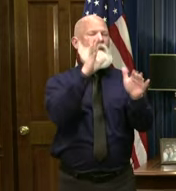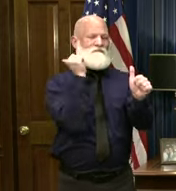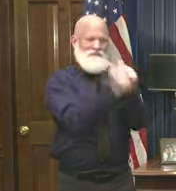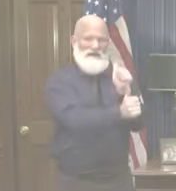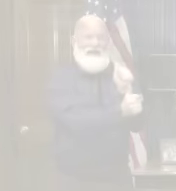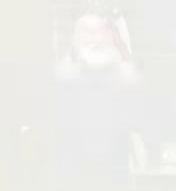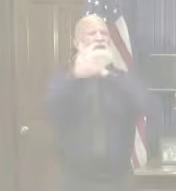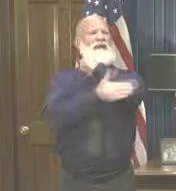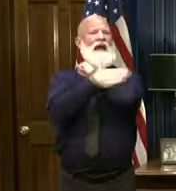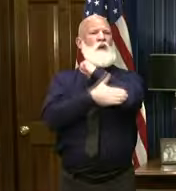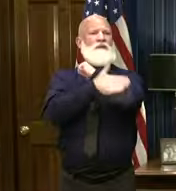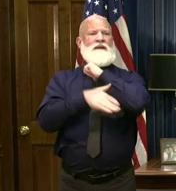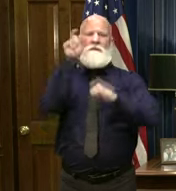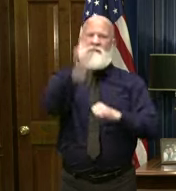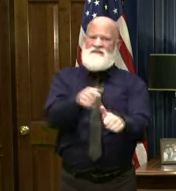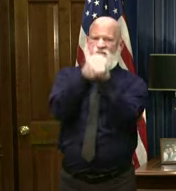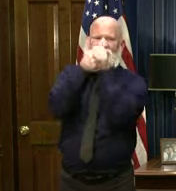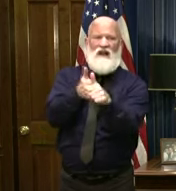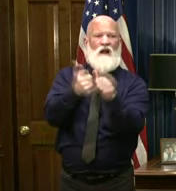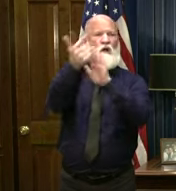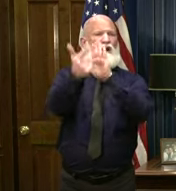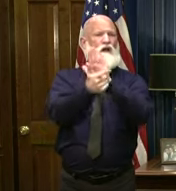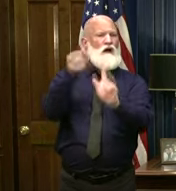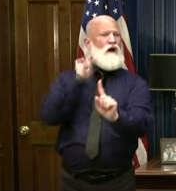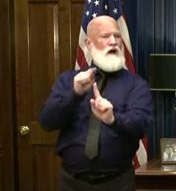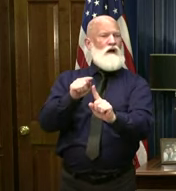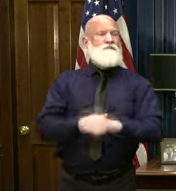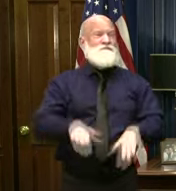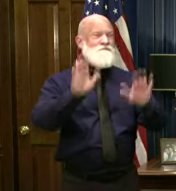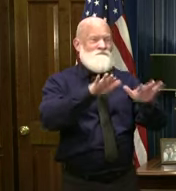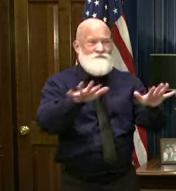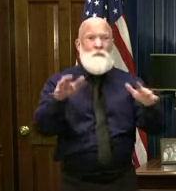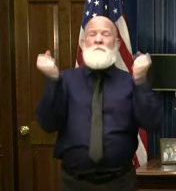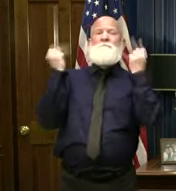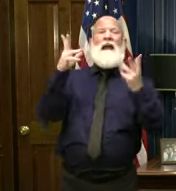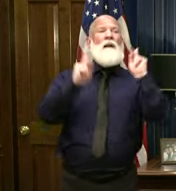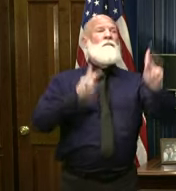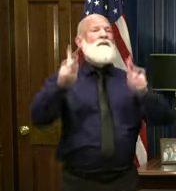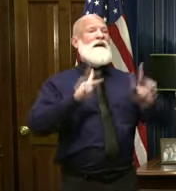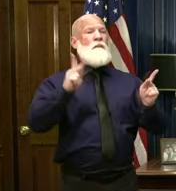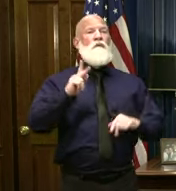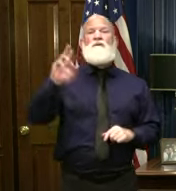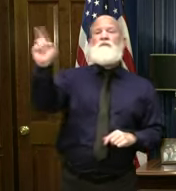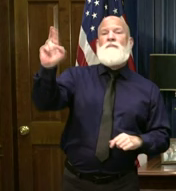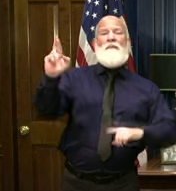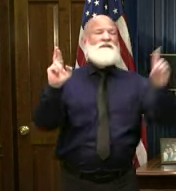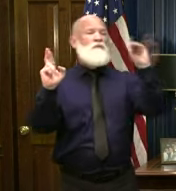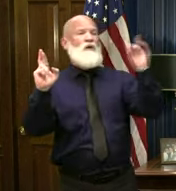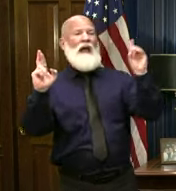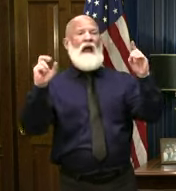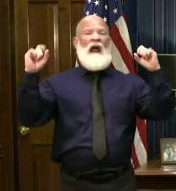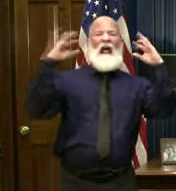fair. In contrary to the hyper-partisan rhetoric you may have heard inside and outside this gold dome,